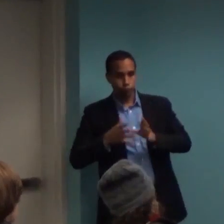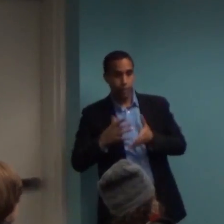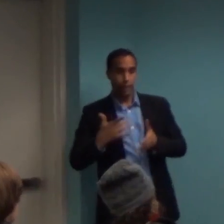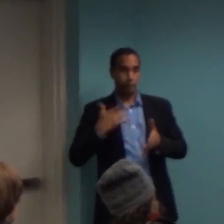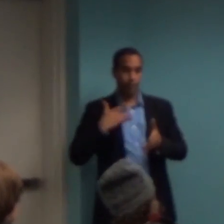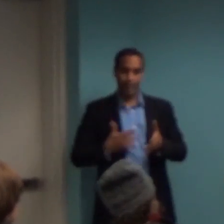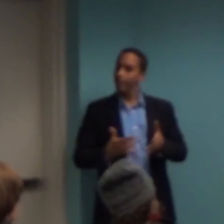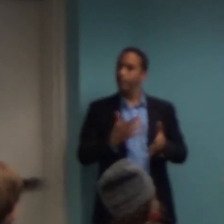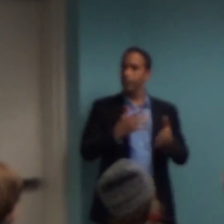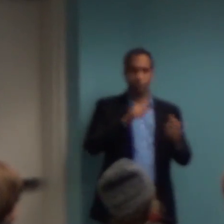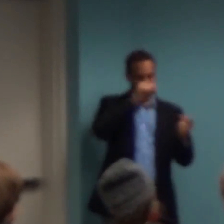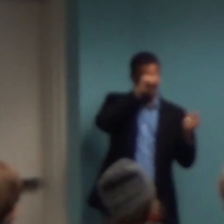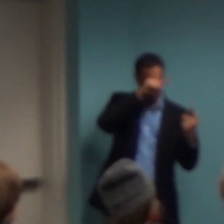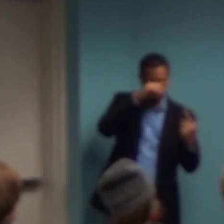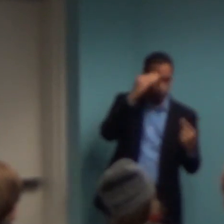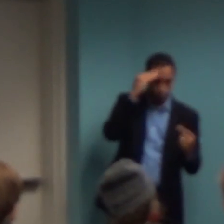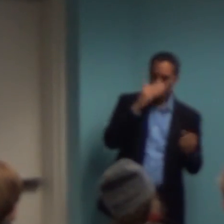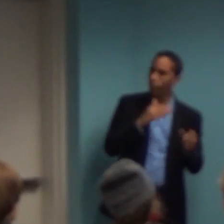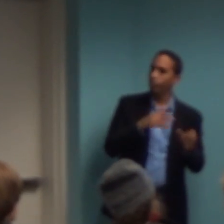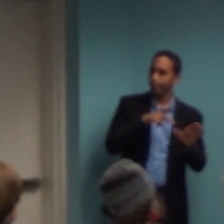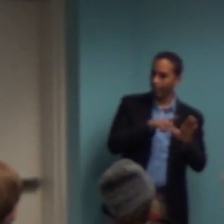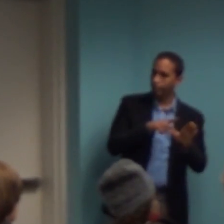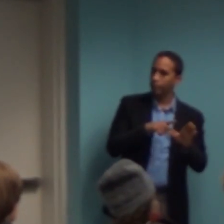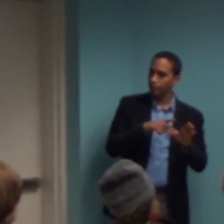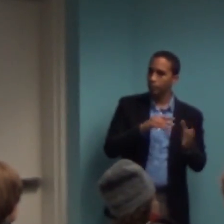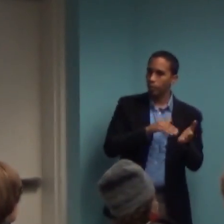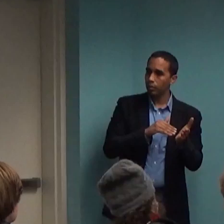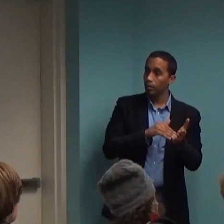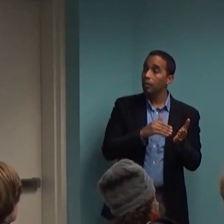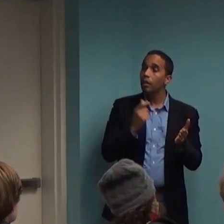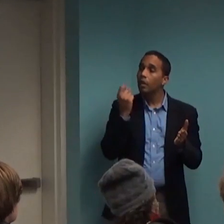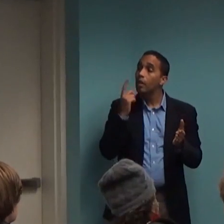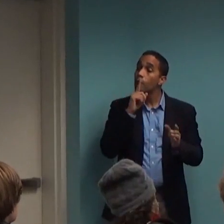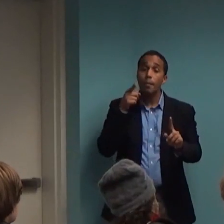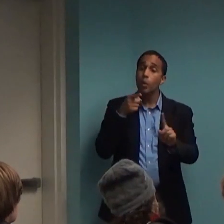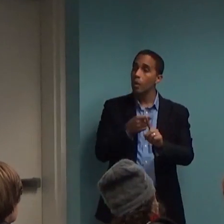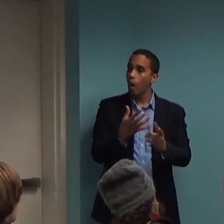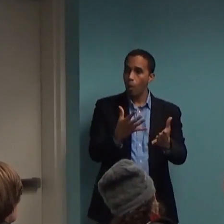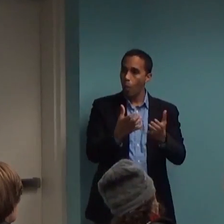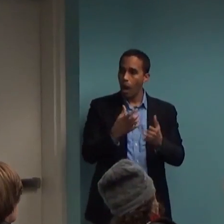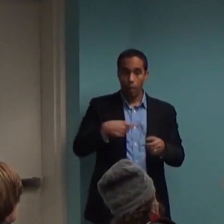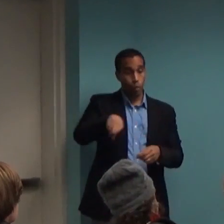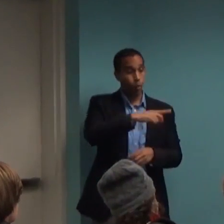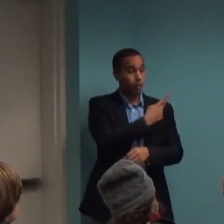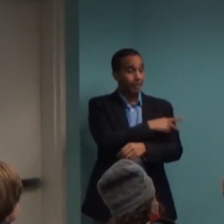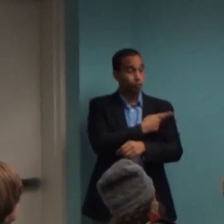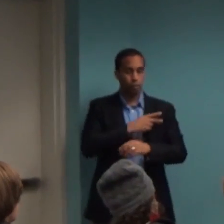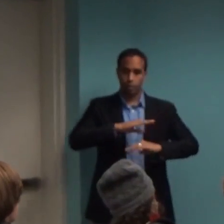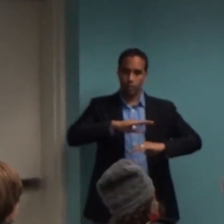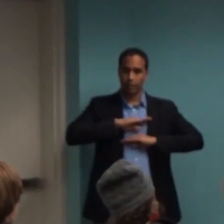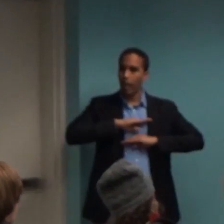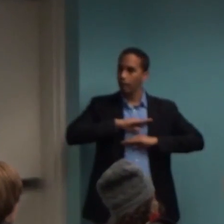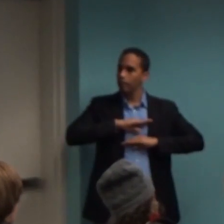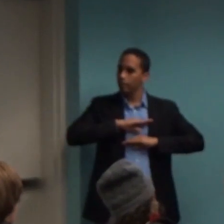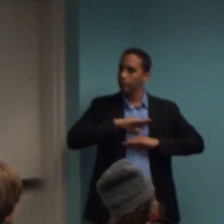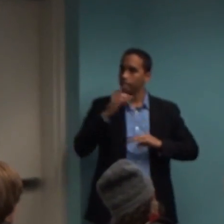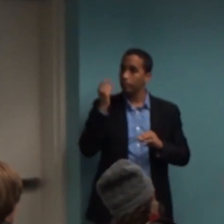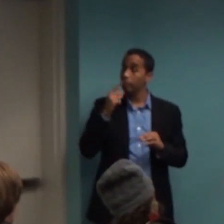what we refer to really more about patient satisfaction. Because that's really what this ends up coming down to. If you're taking medication for a very long time,